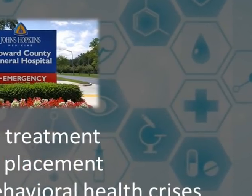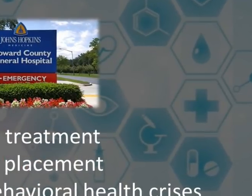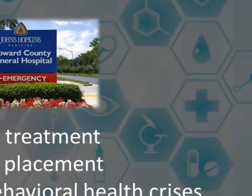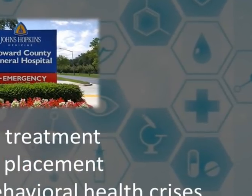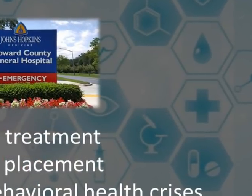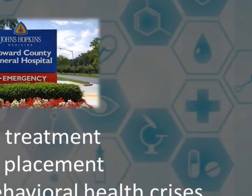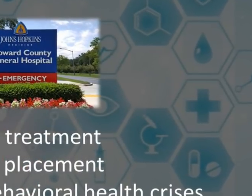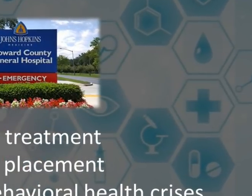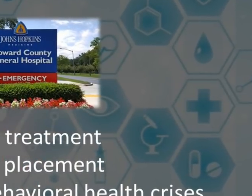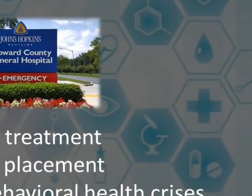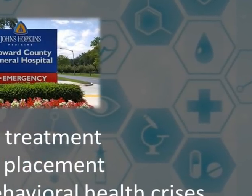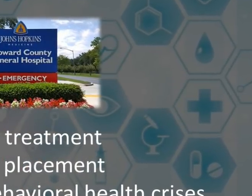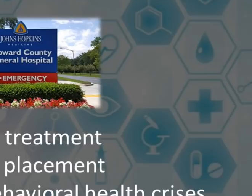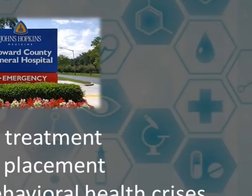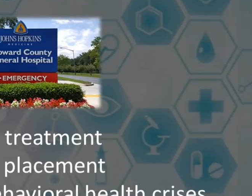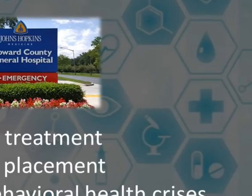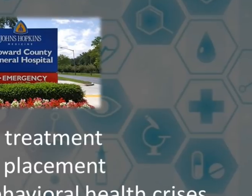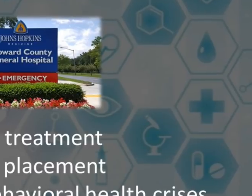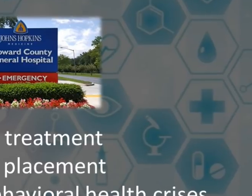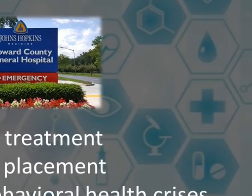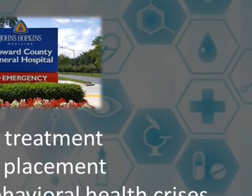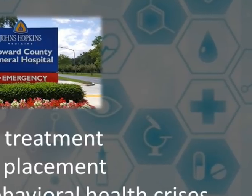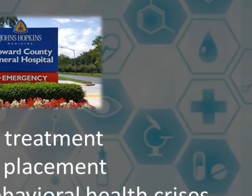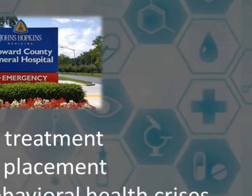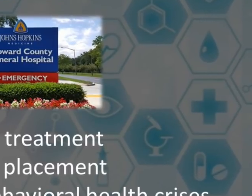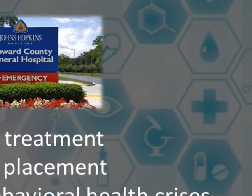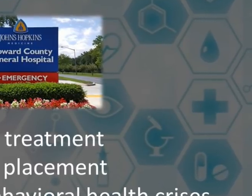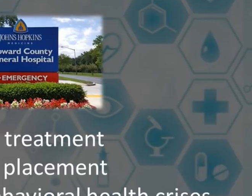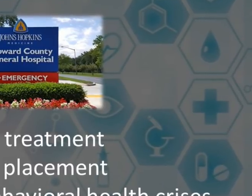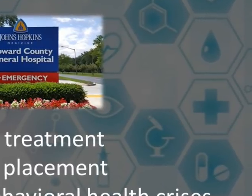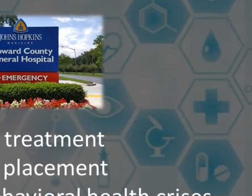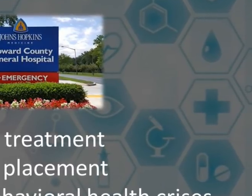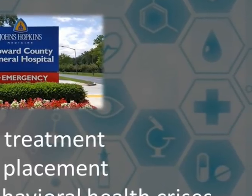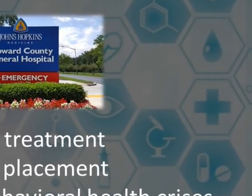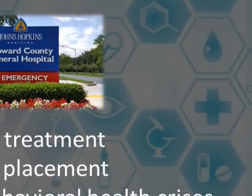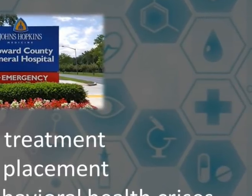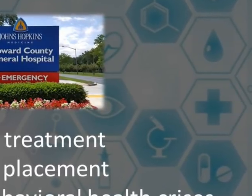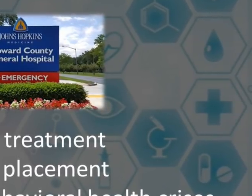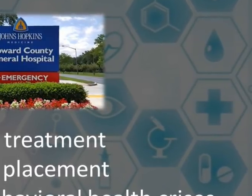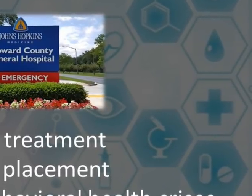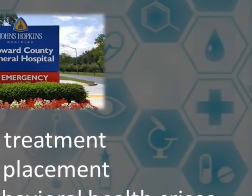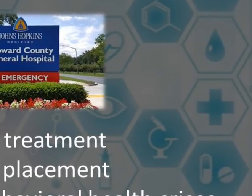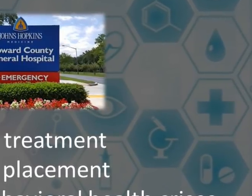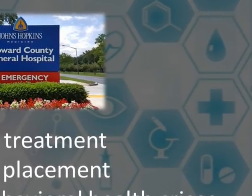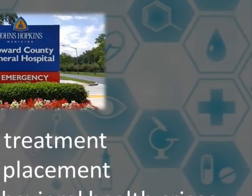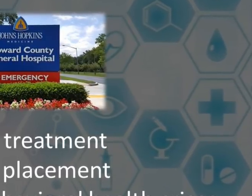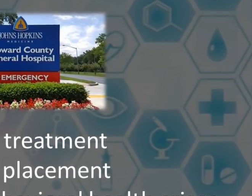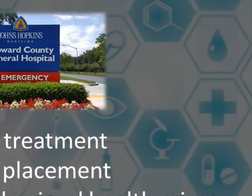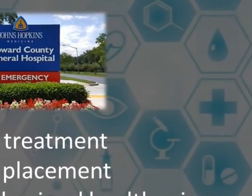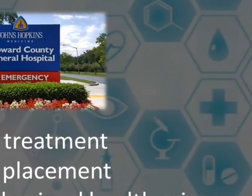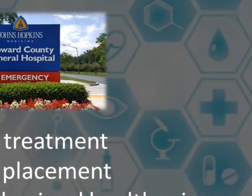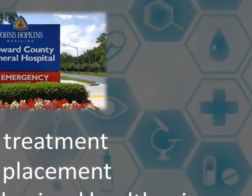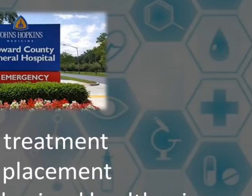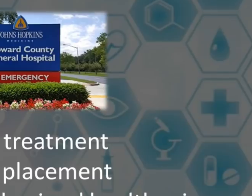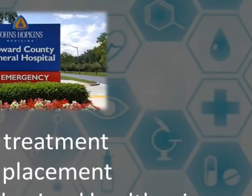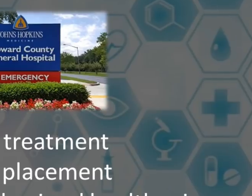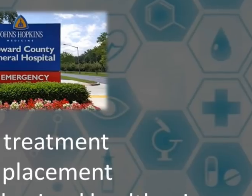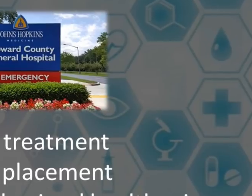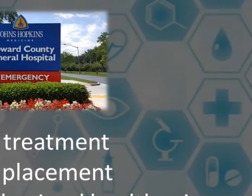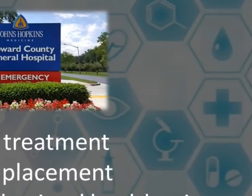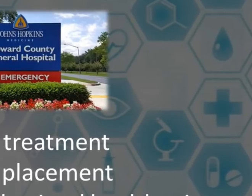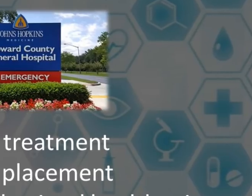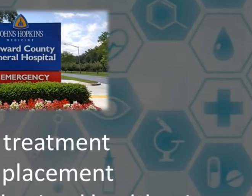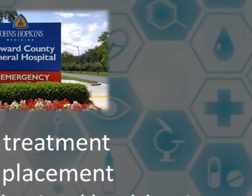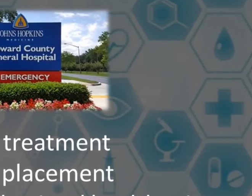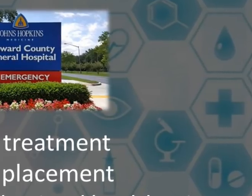room with severe behavioral health crises can get faster treatment and better placement through